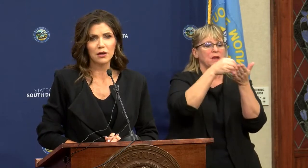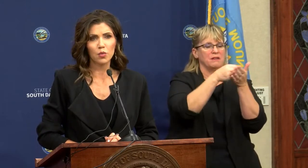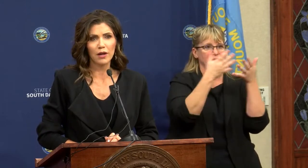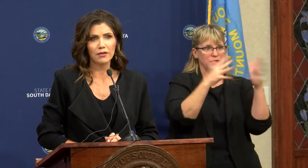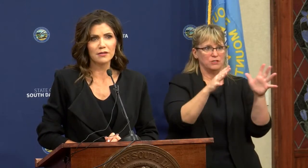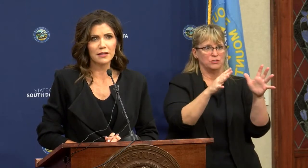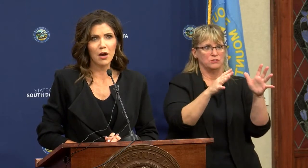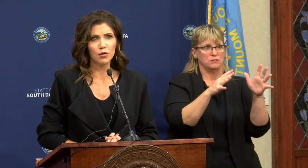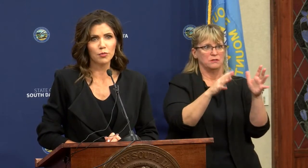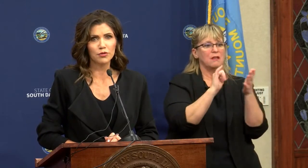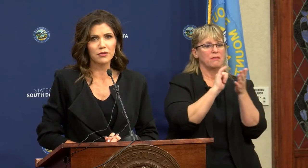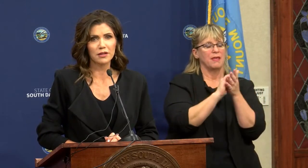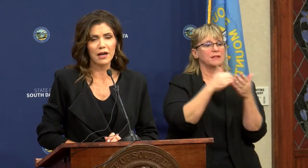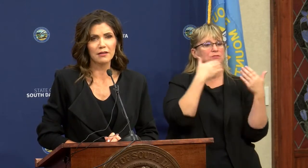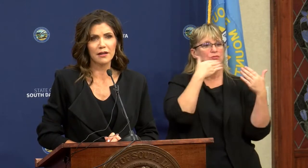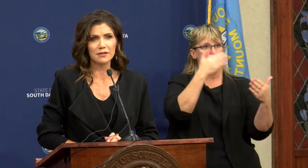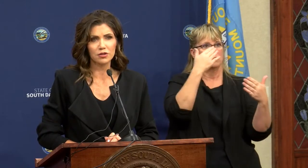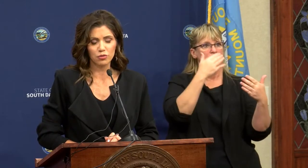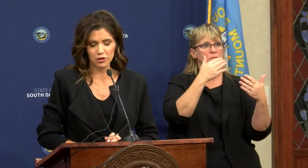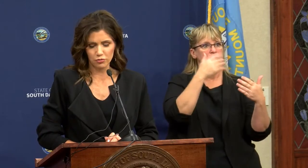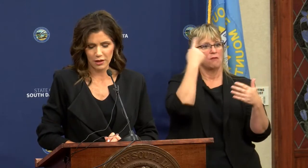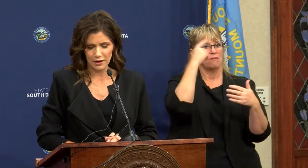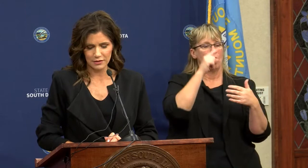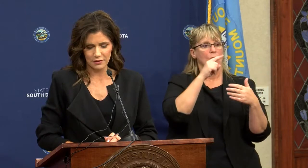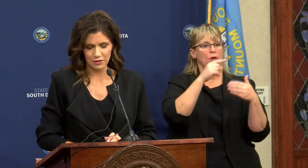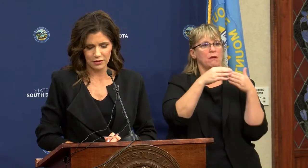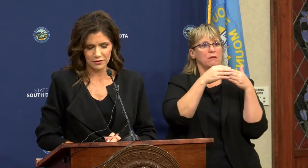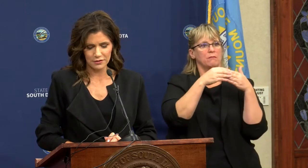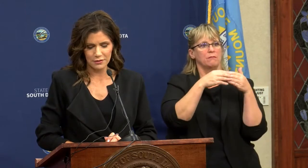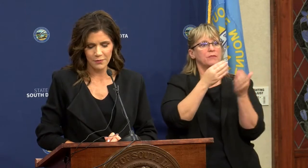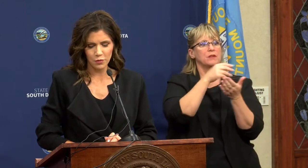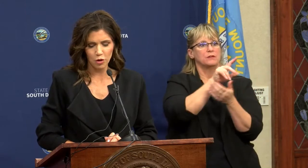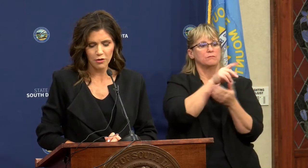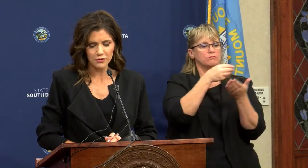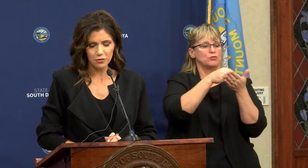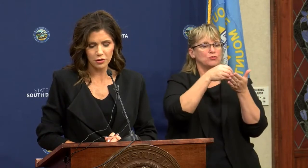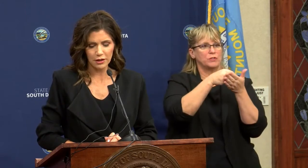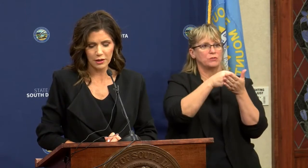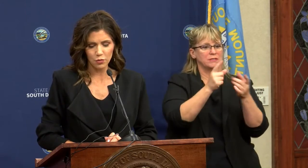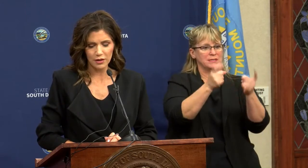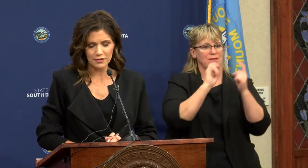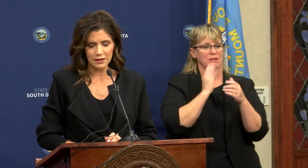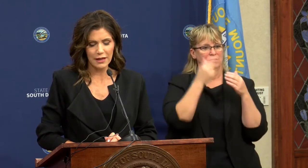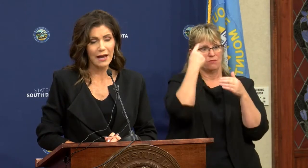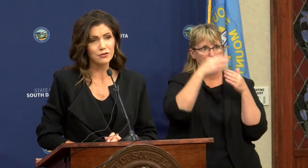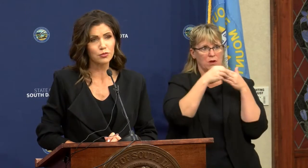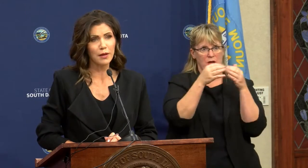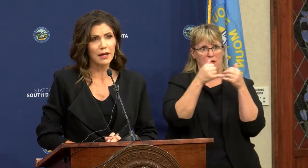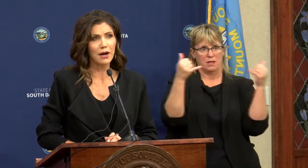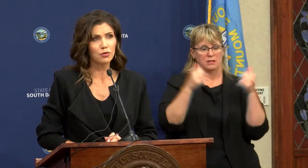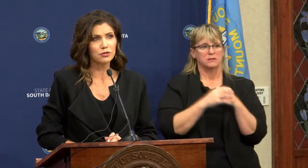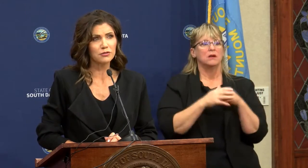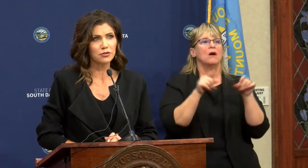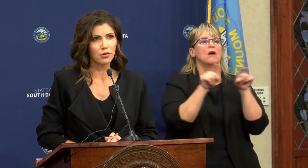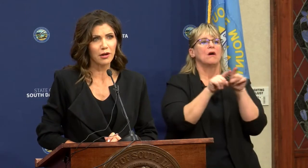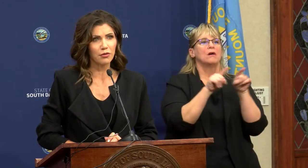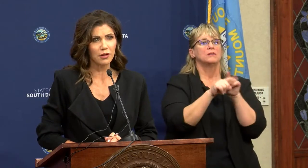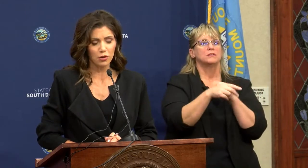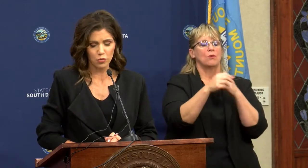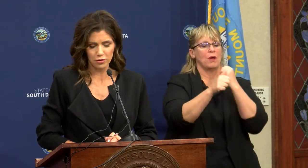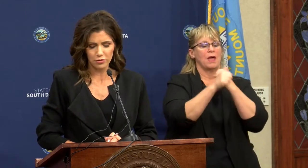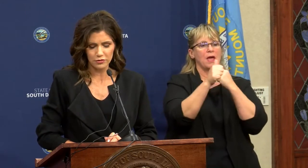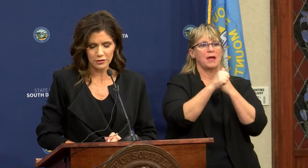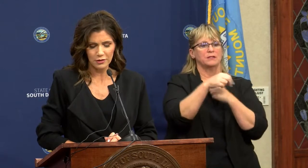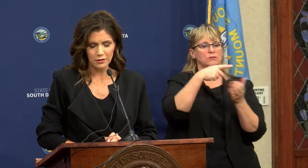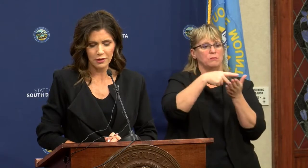in a way that is accountable to the guidelines that Treasury has given us. We're also looking at ways to get hazard pay out to our